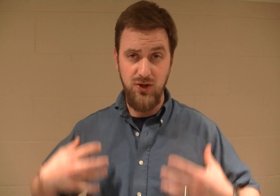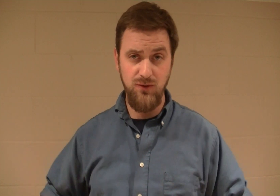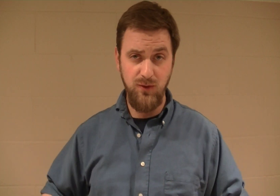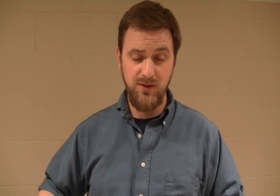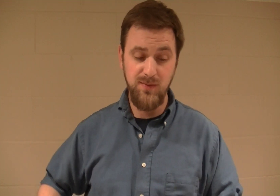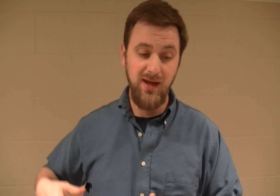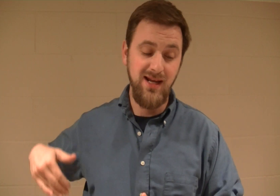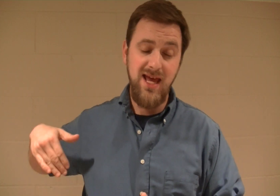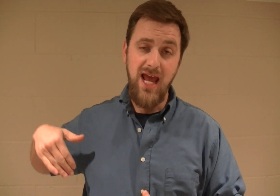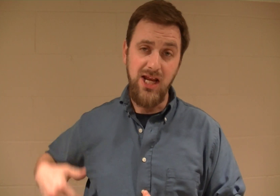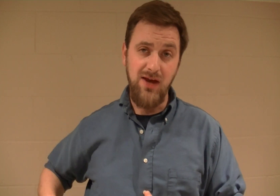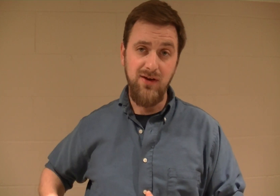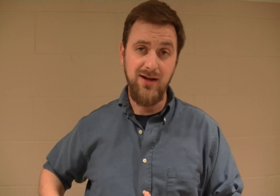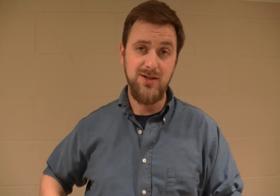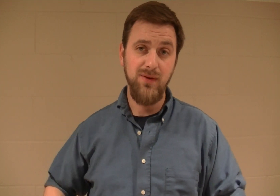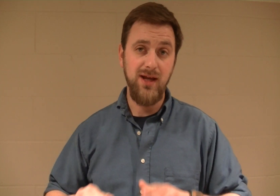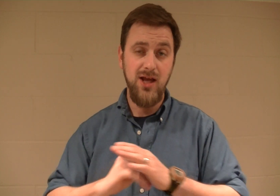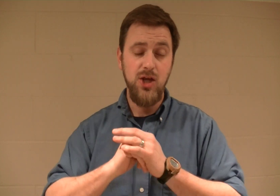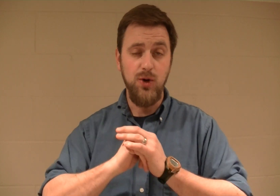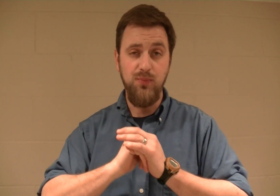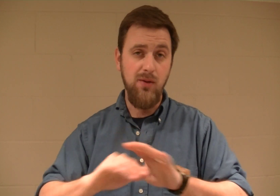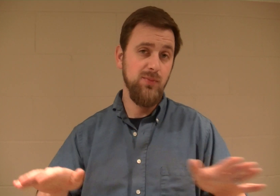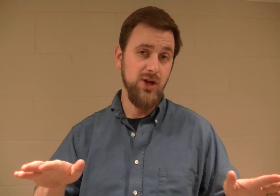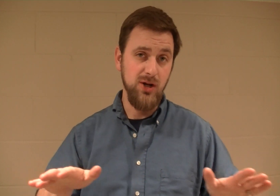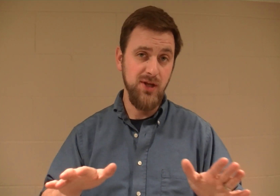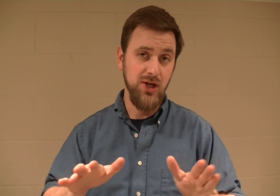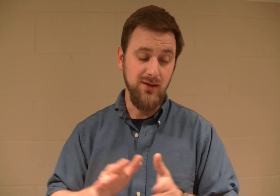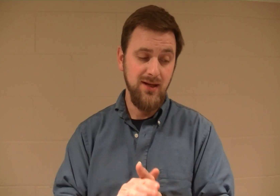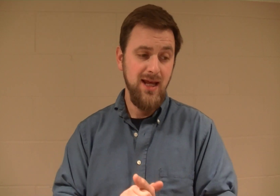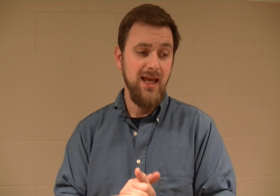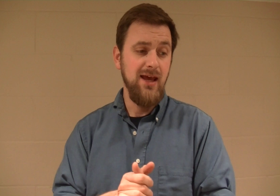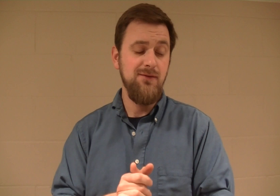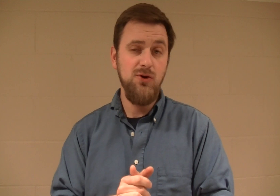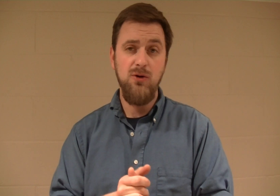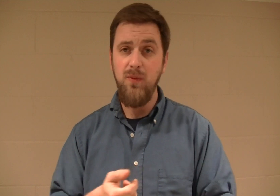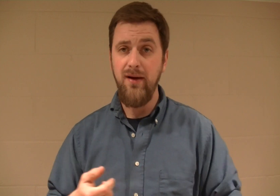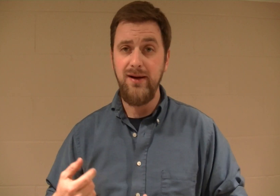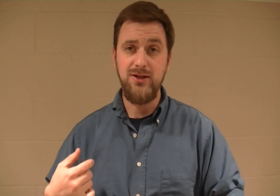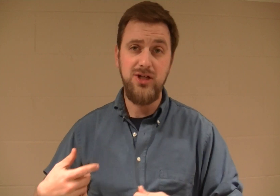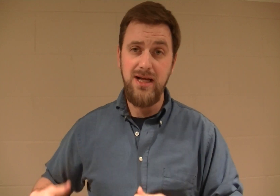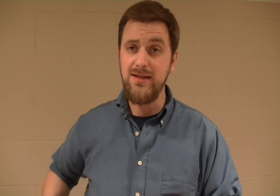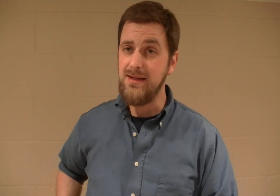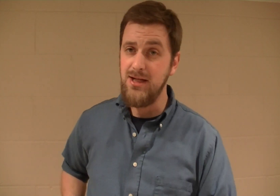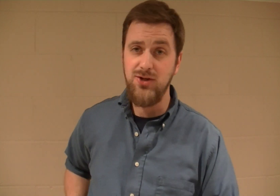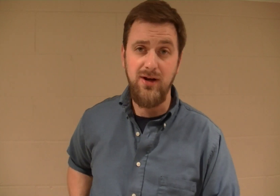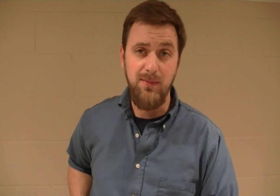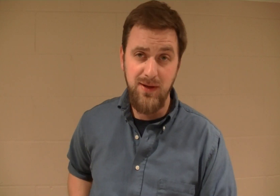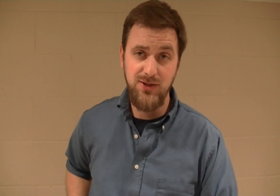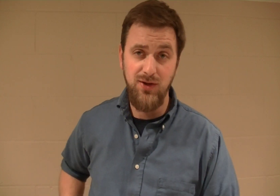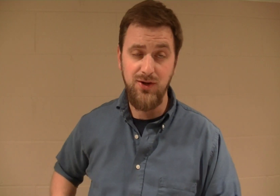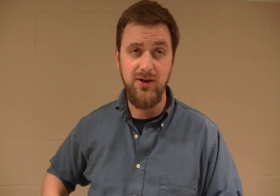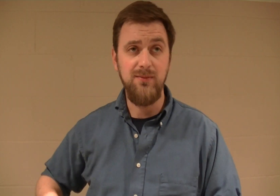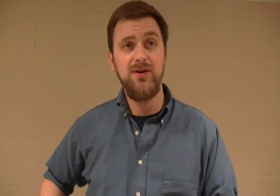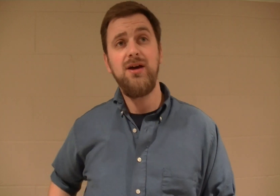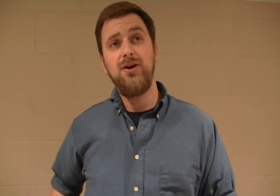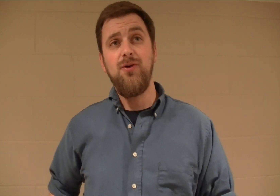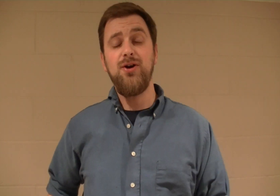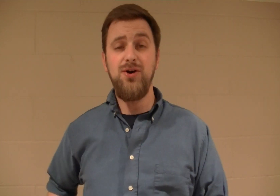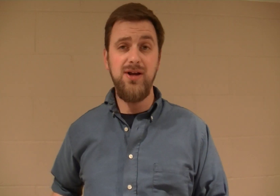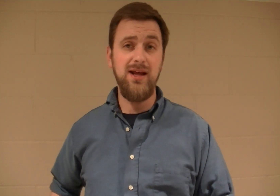uniform displayed, and you have a gun displayed, you're probably going to be good. If you are wearing jeans and t-shirt and a pistol on your hip, or a hoodie and